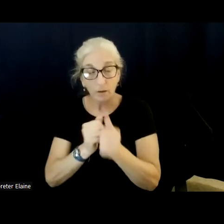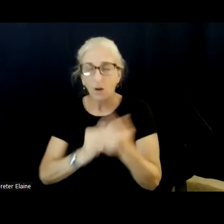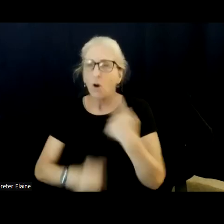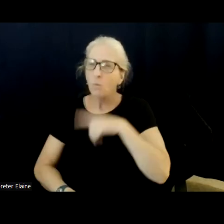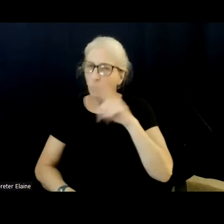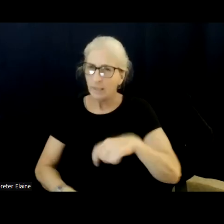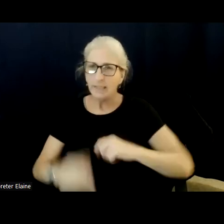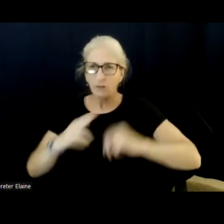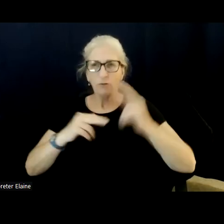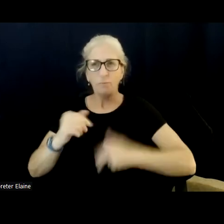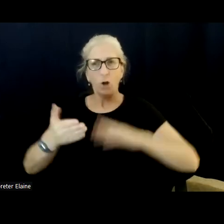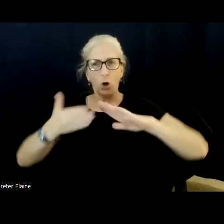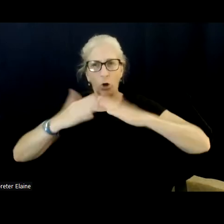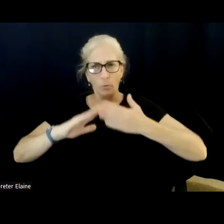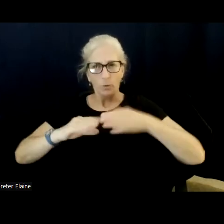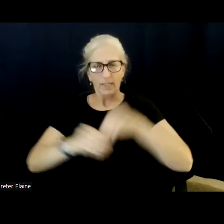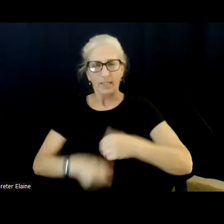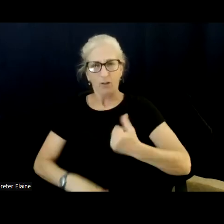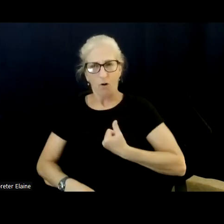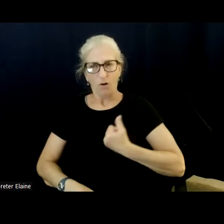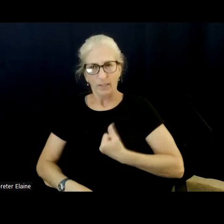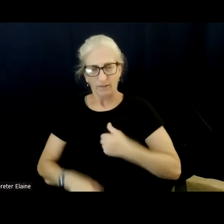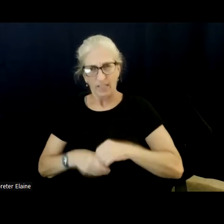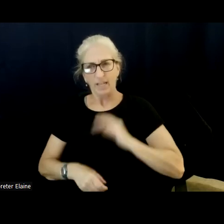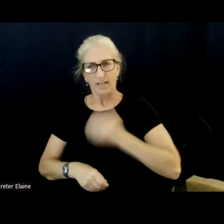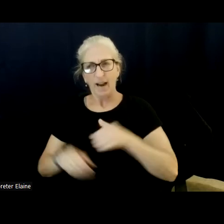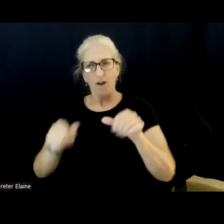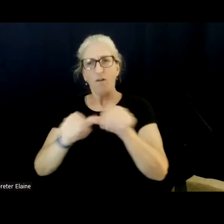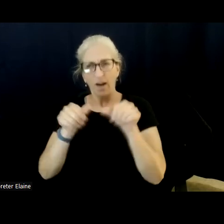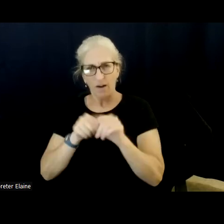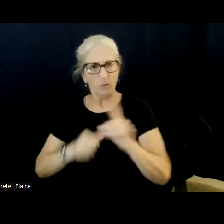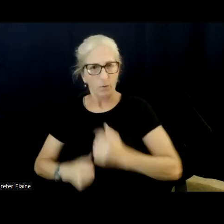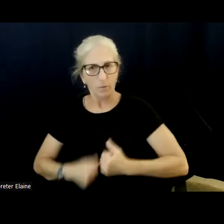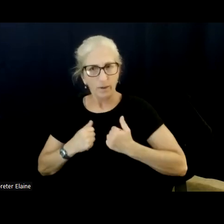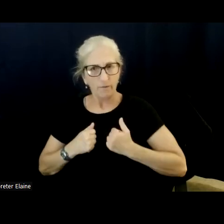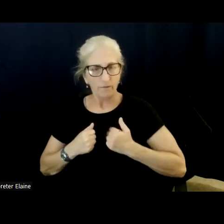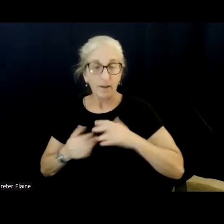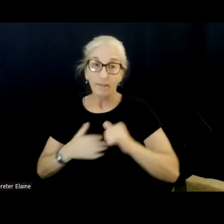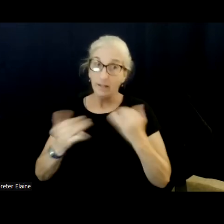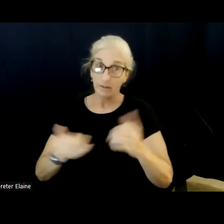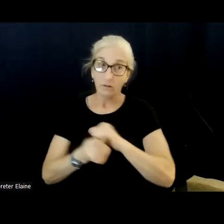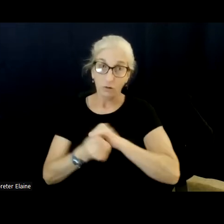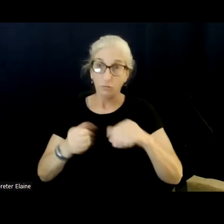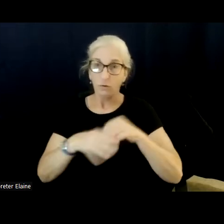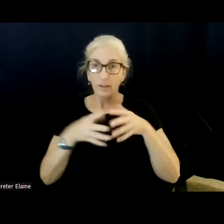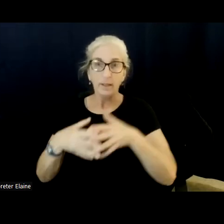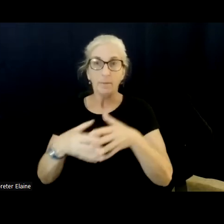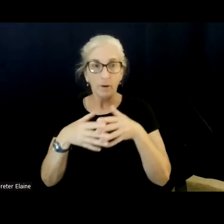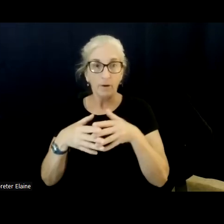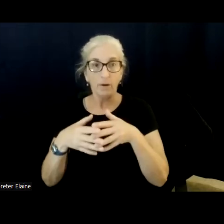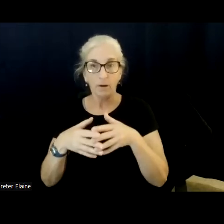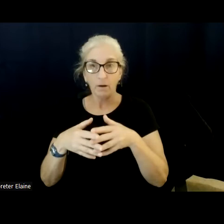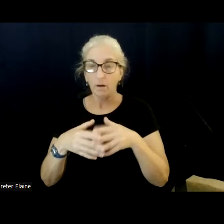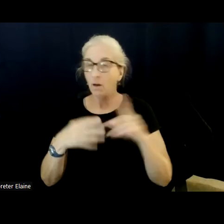community within ourselves, where we live. That's one of the things that's being destroyed in America, especially with the advent of COVID